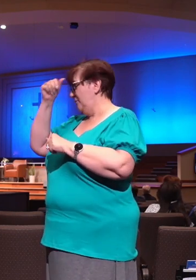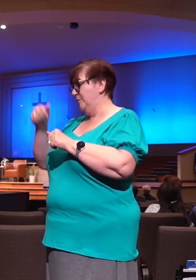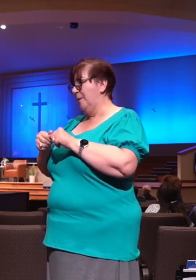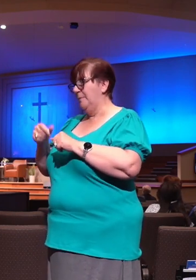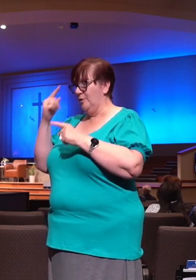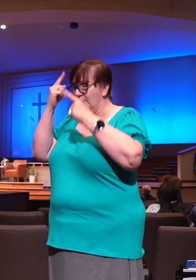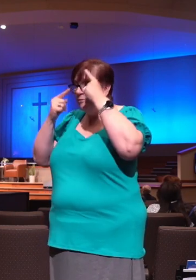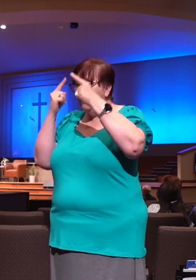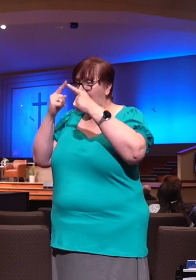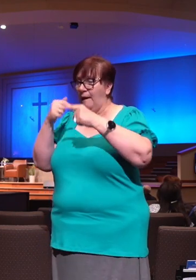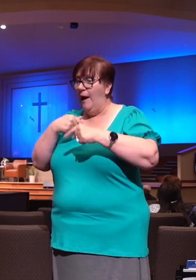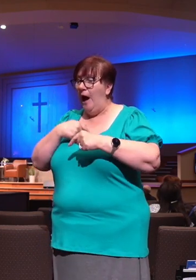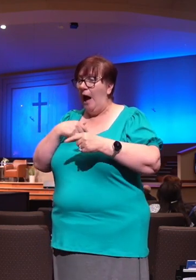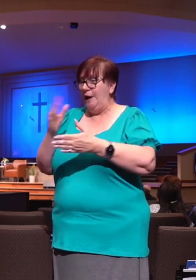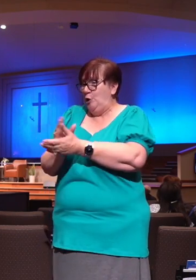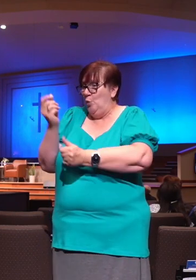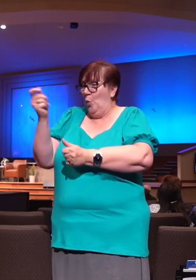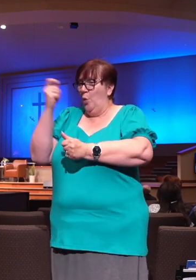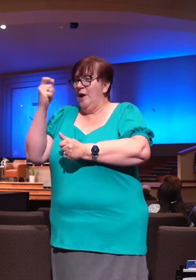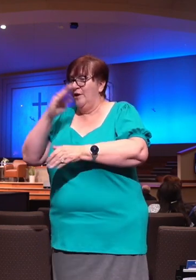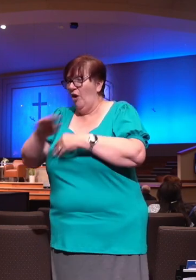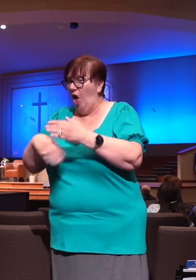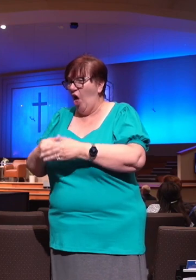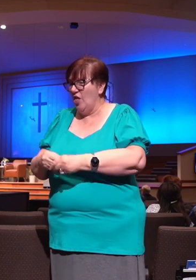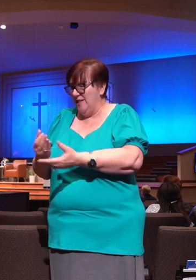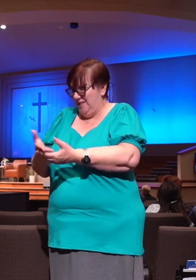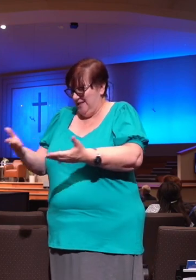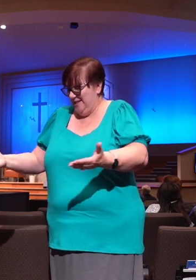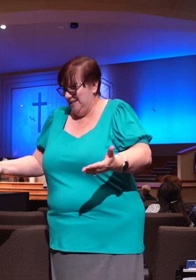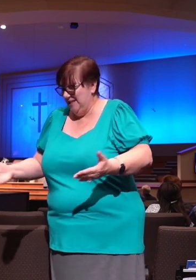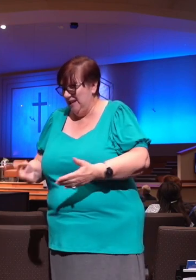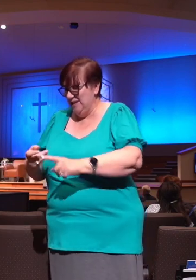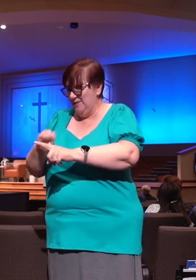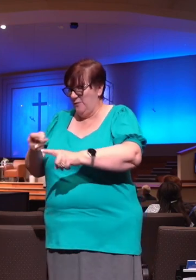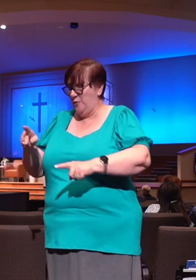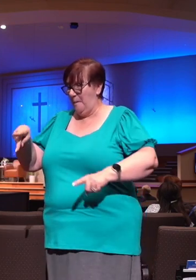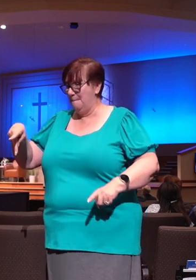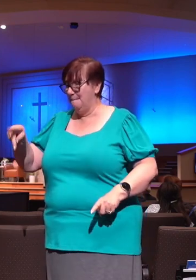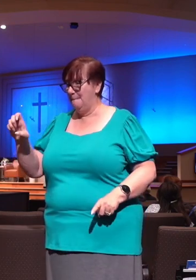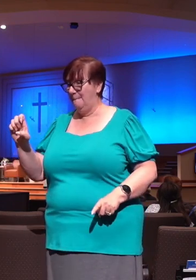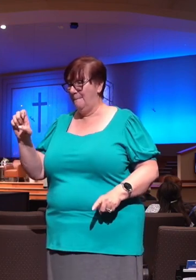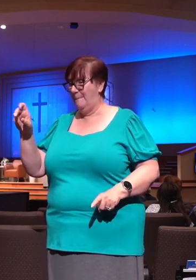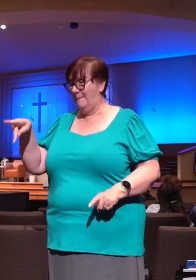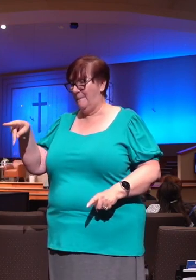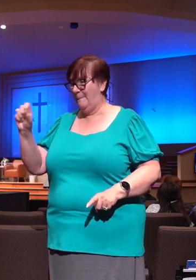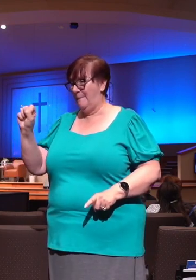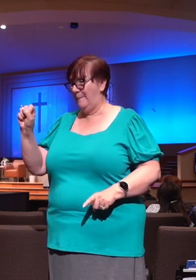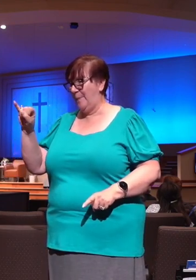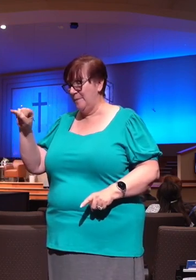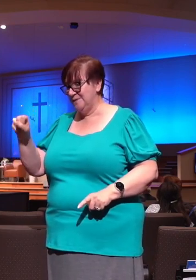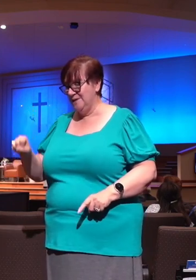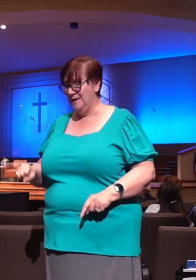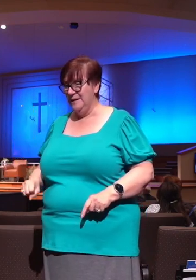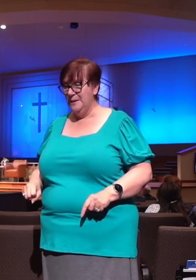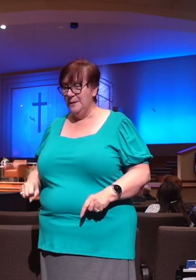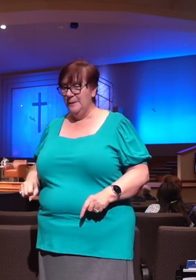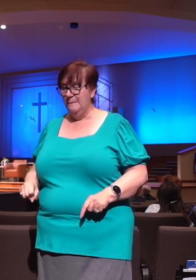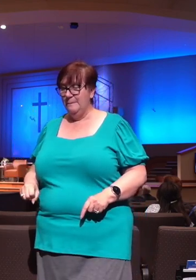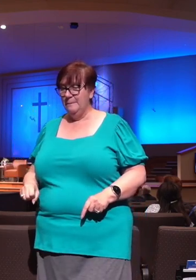this Pepsi gear. This would be great to win all this stuff. Well, back at the same time, this is 1996, the Dallas